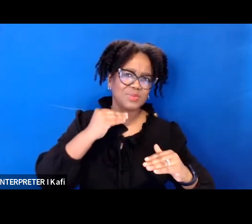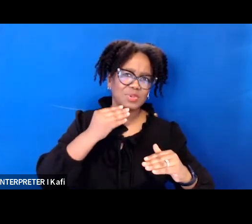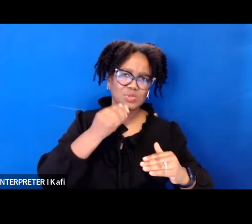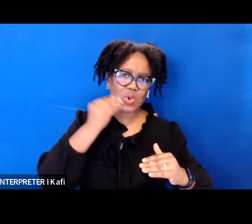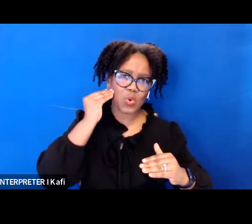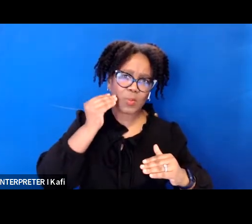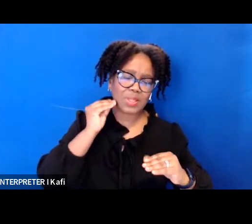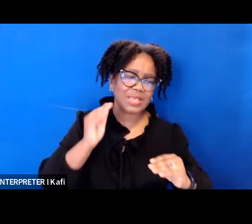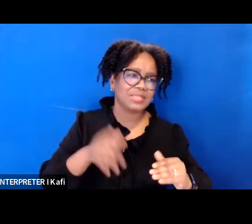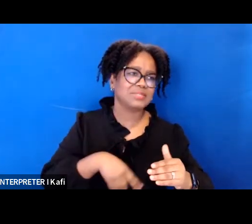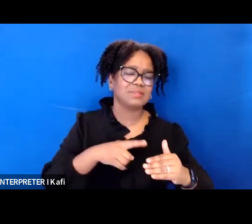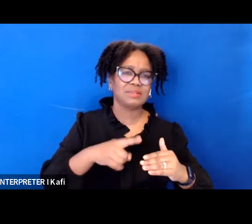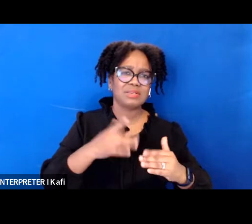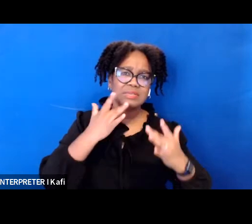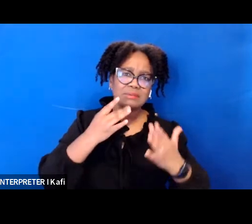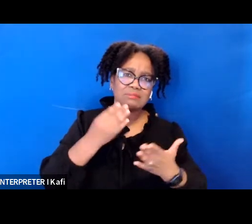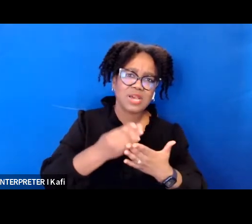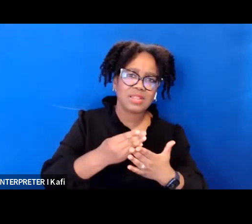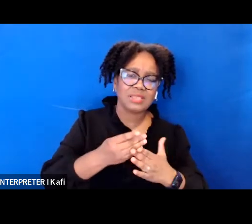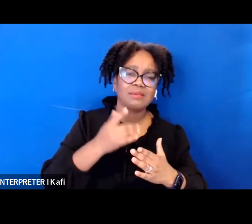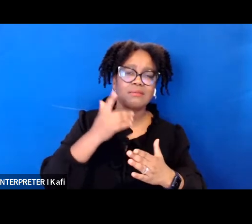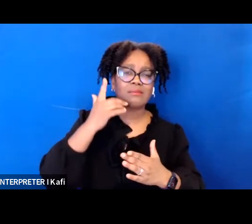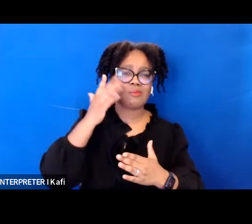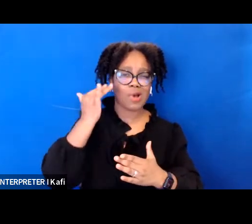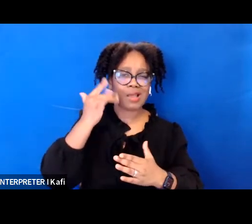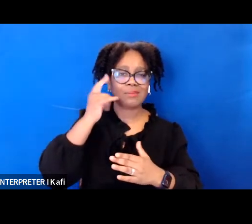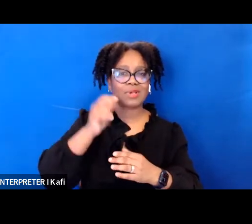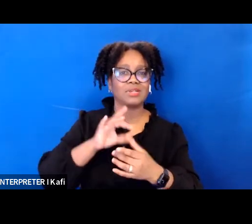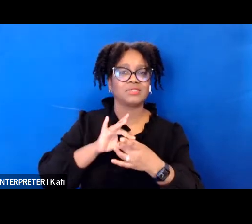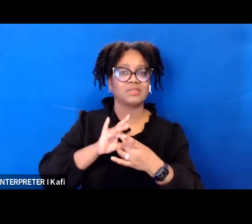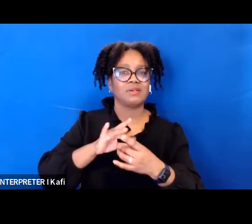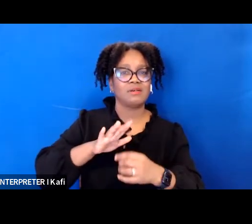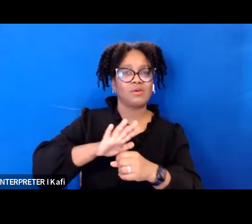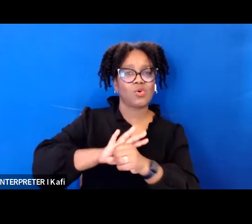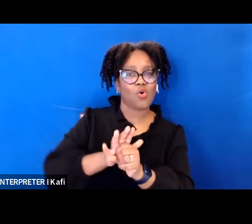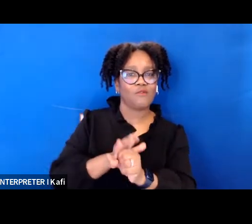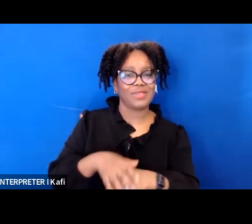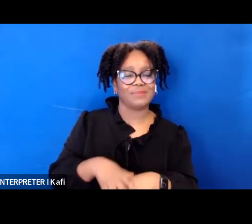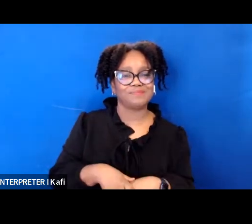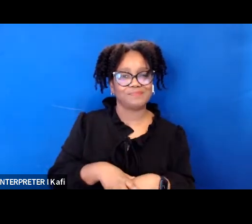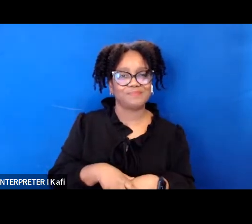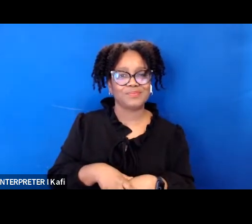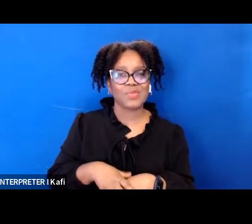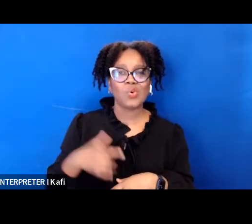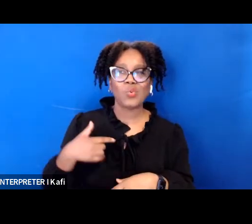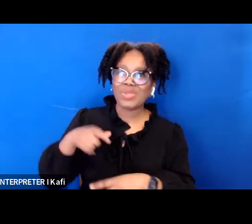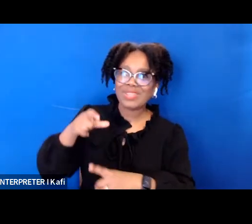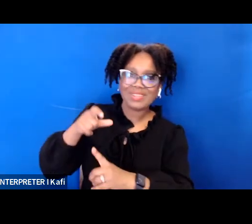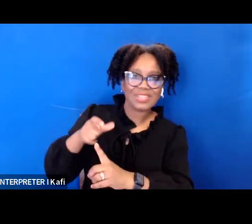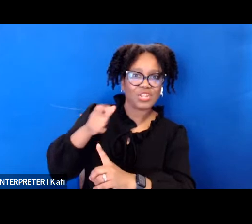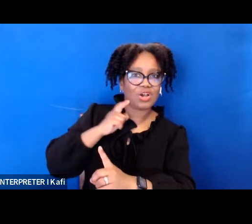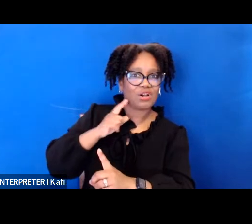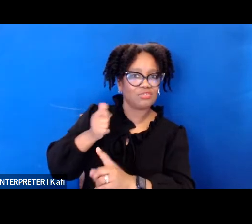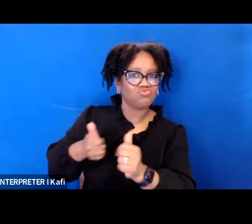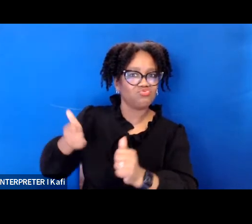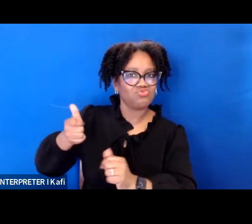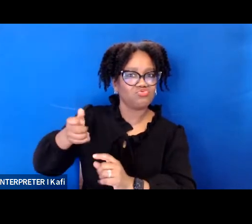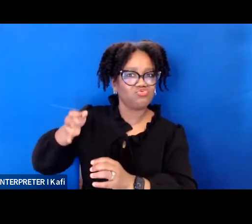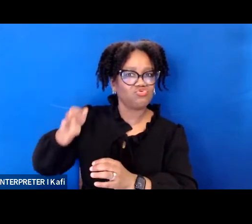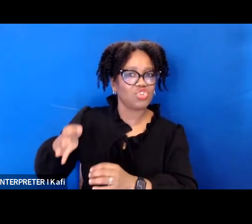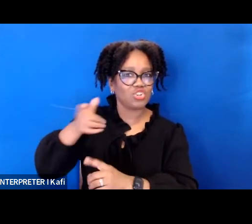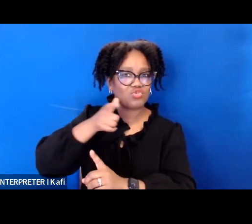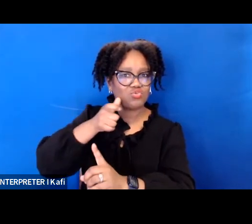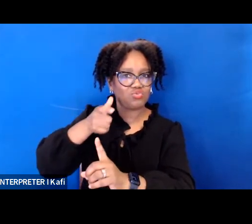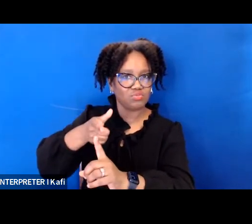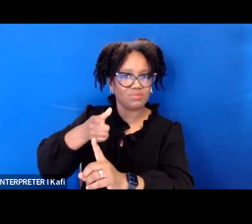justices at all levels of the judiciary who understand and share these types of concerns situations on a personal level i could